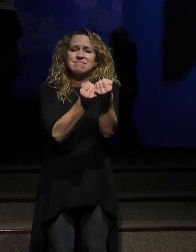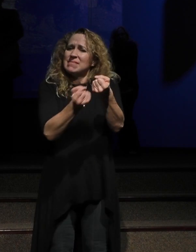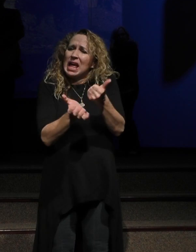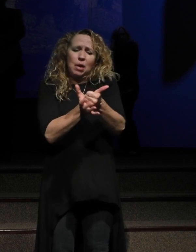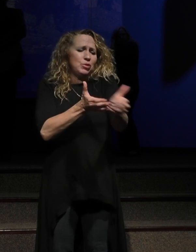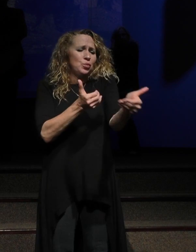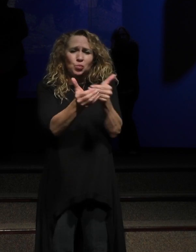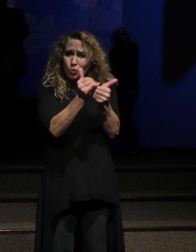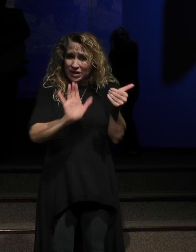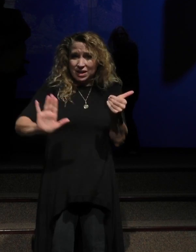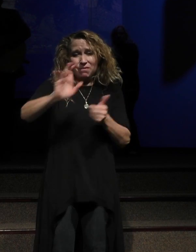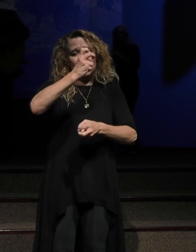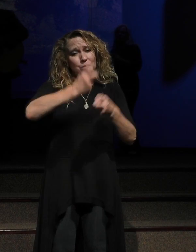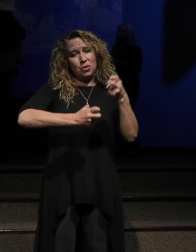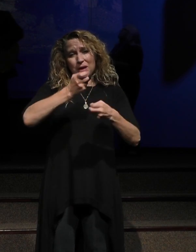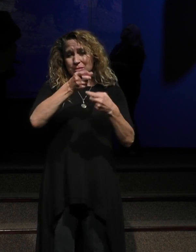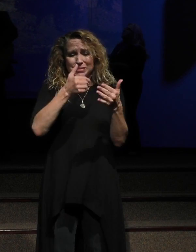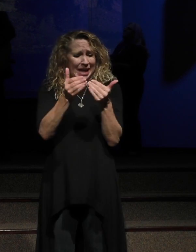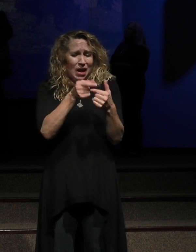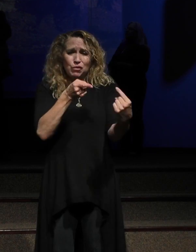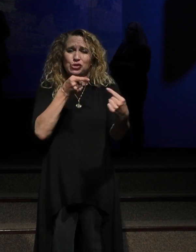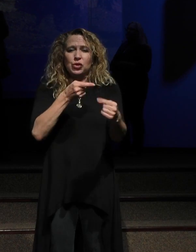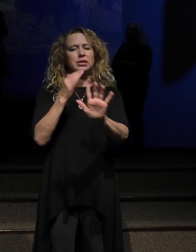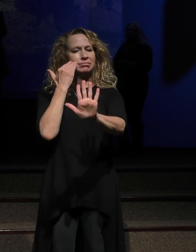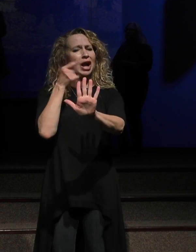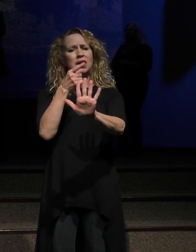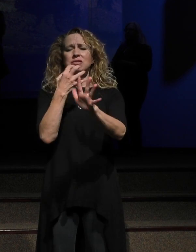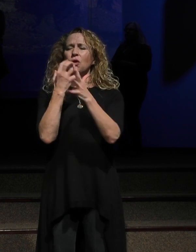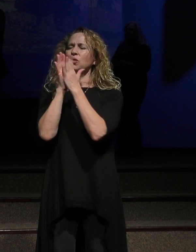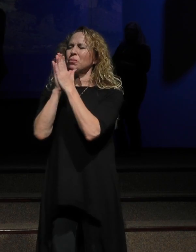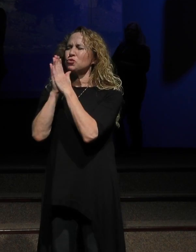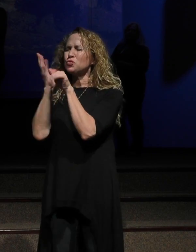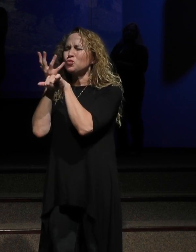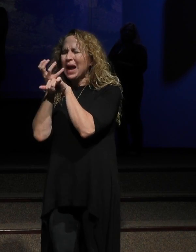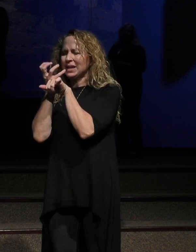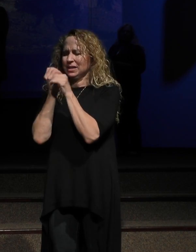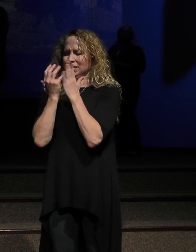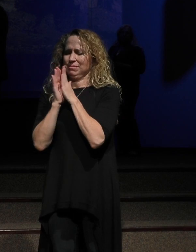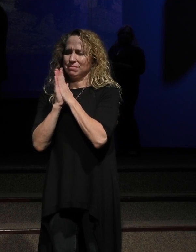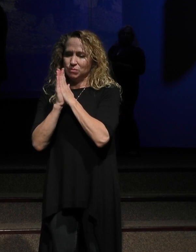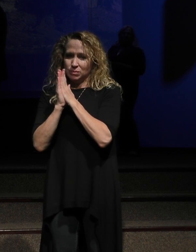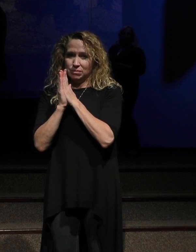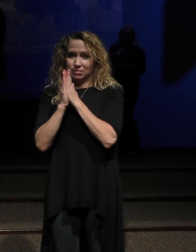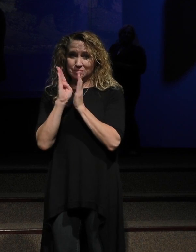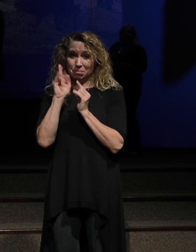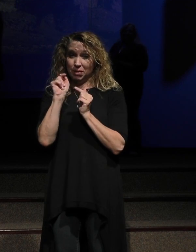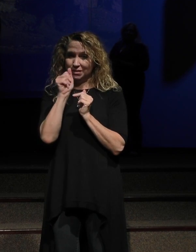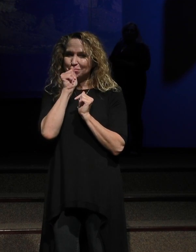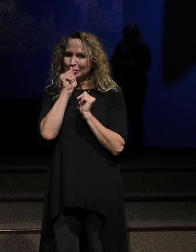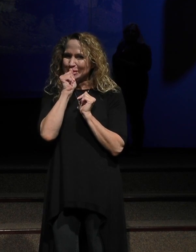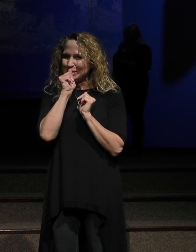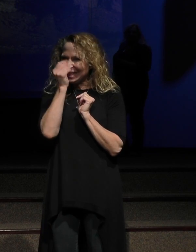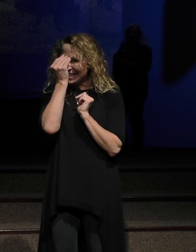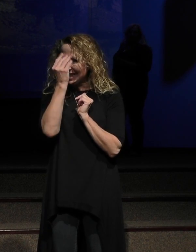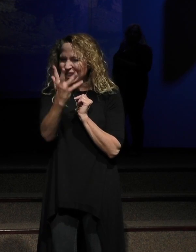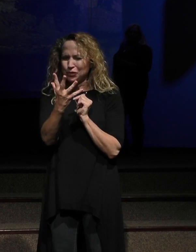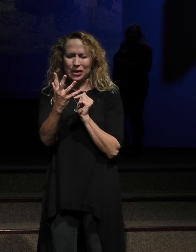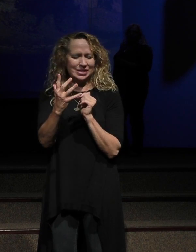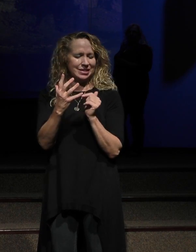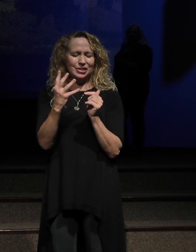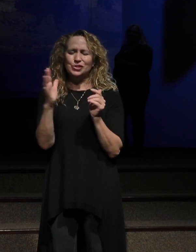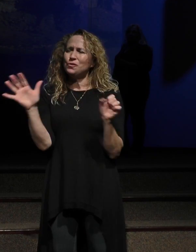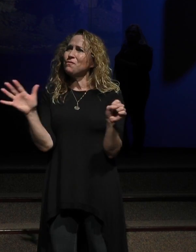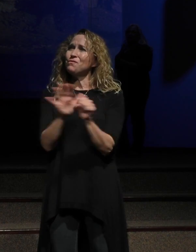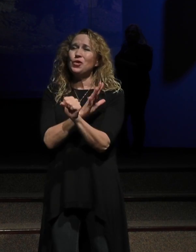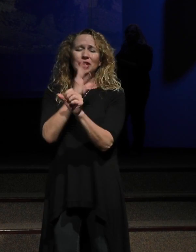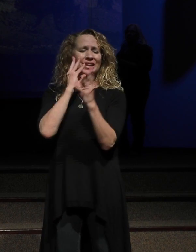you're struggling with today. Listen, I know you're praying desperate, desperate prayers, but, but this is the secret sauce to living the fullest life